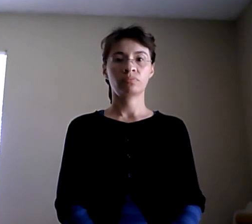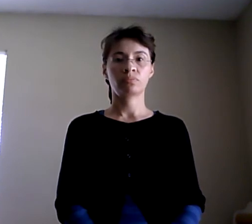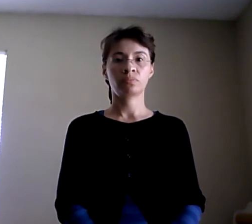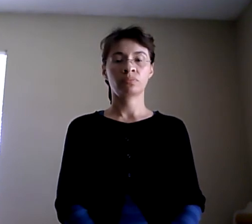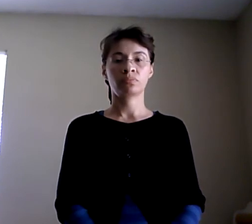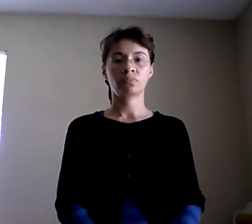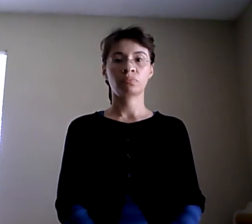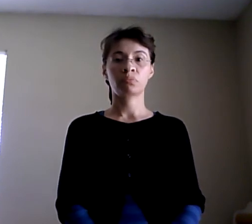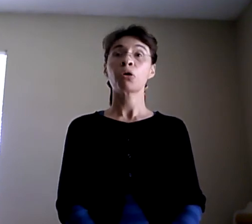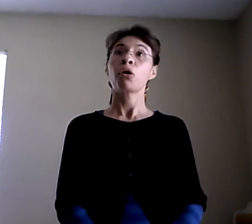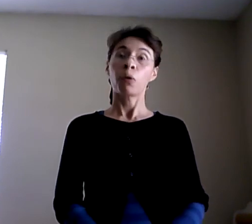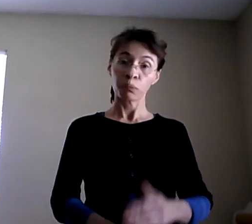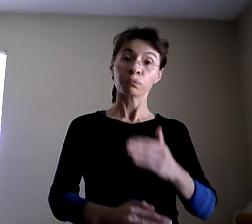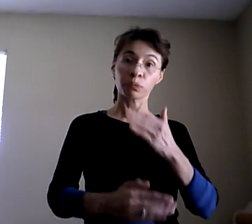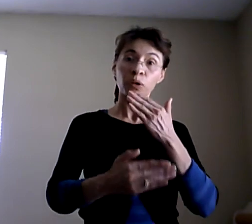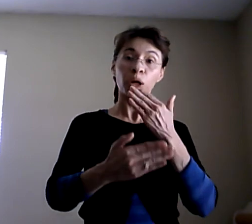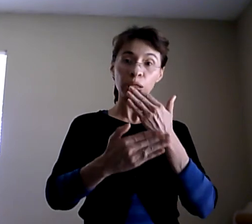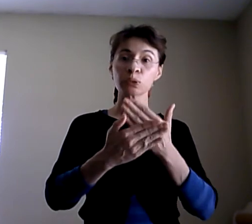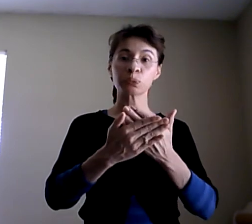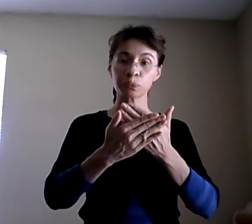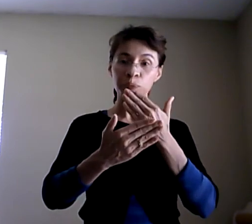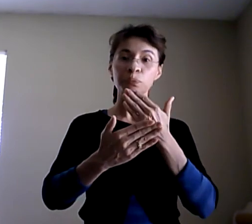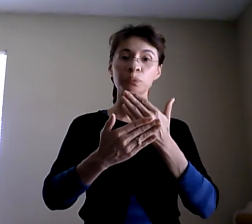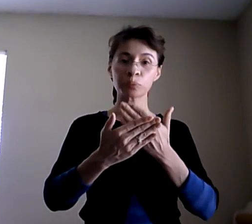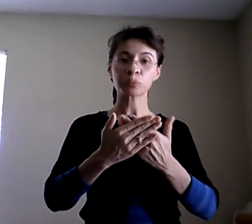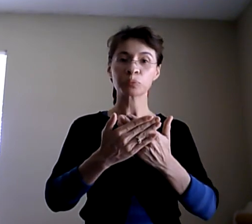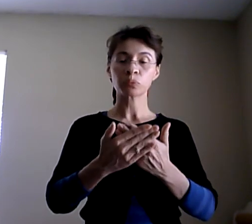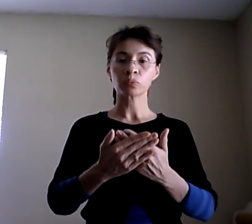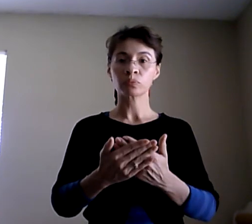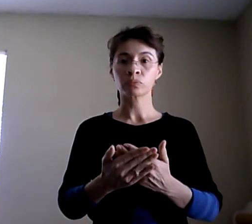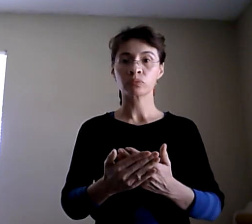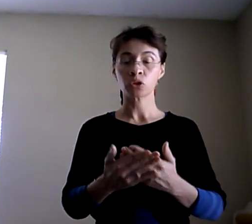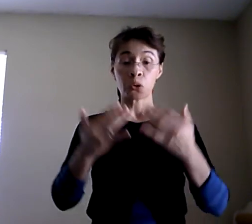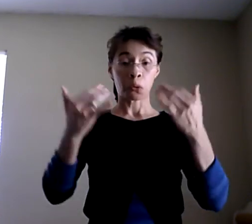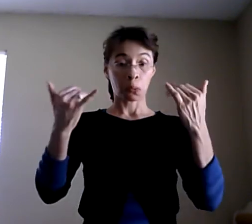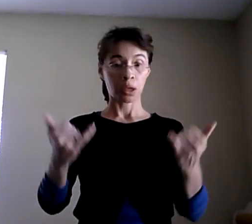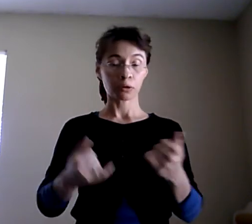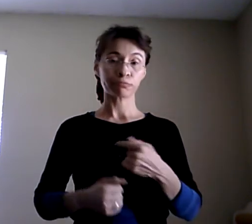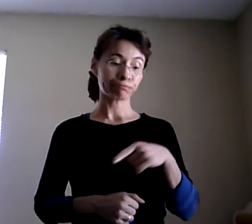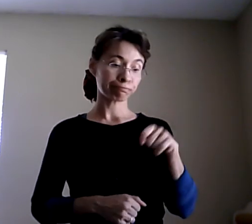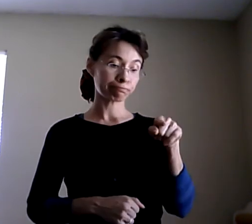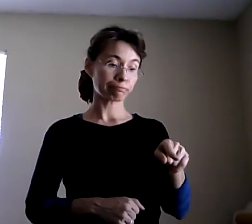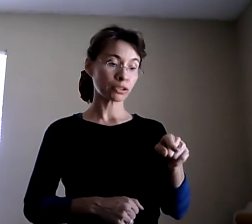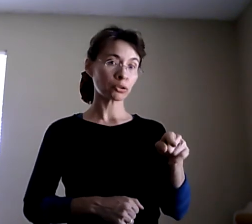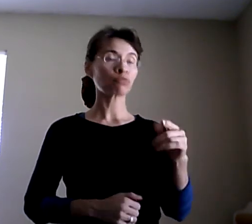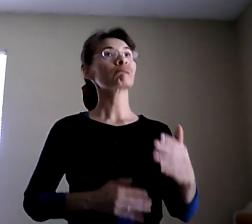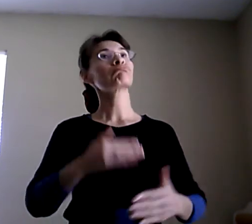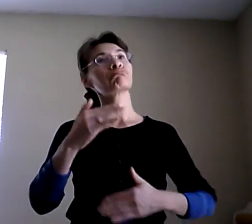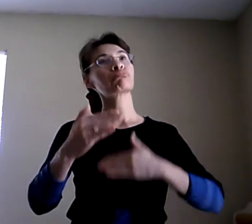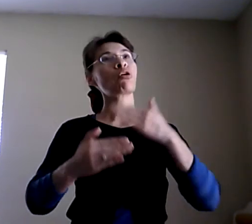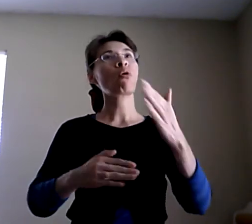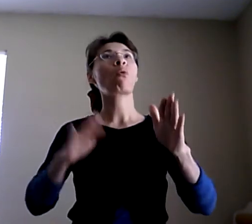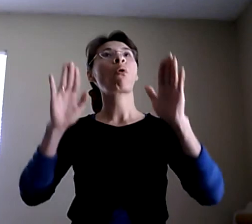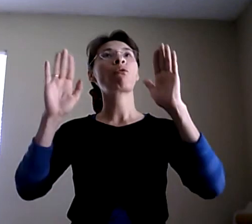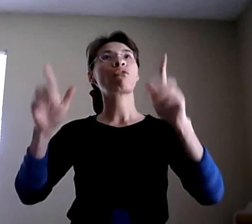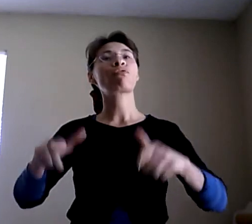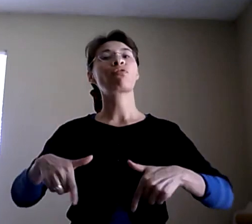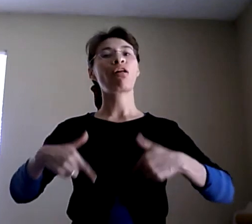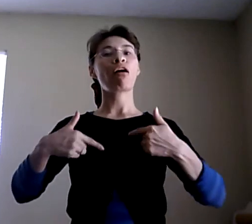Well, that's good. That's good to know. So I'm thinking she can just go on and have a great life. And with her education,